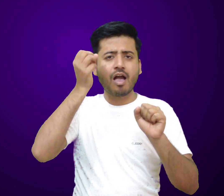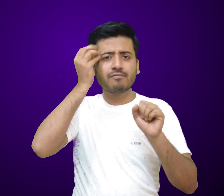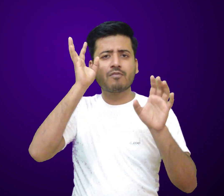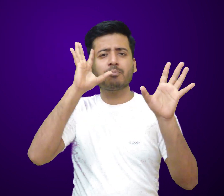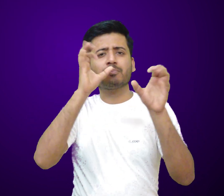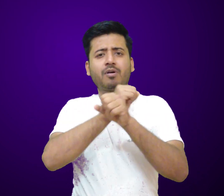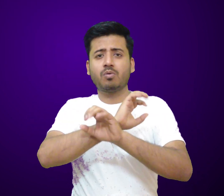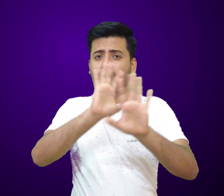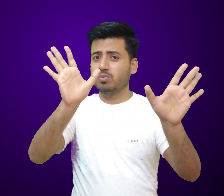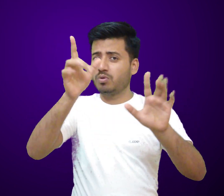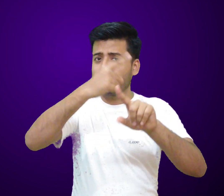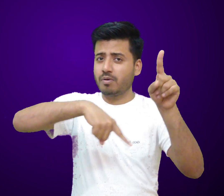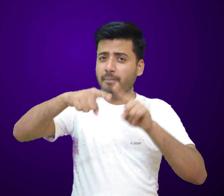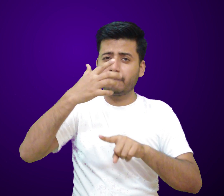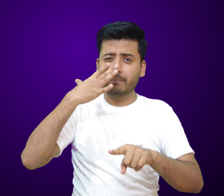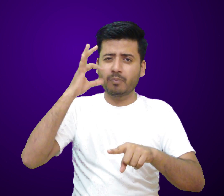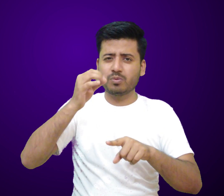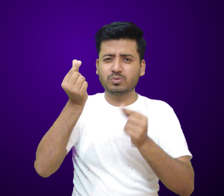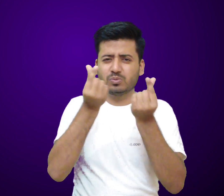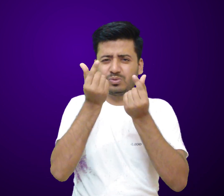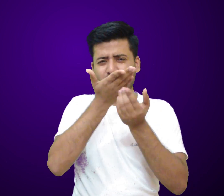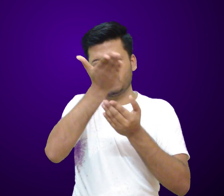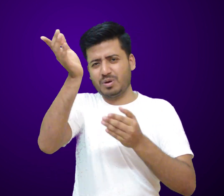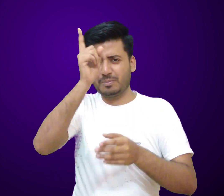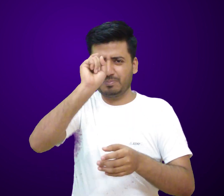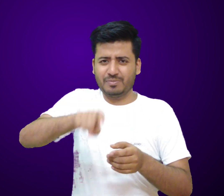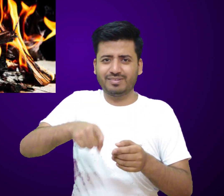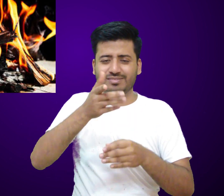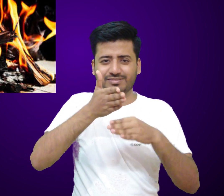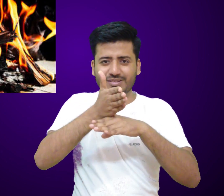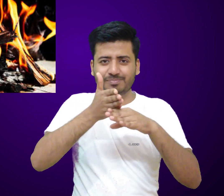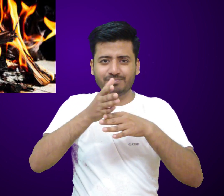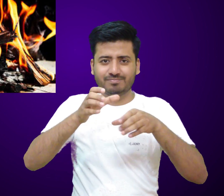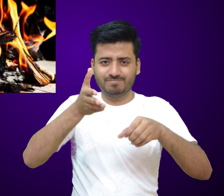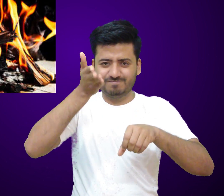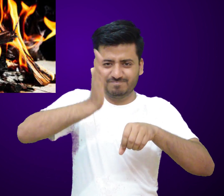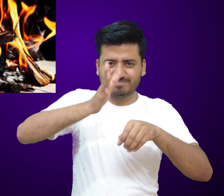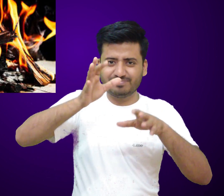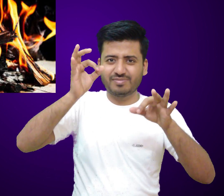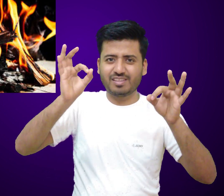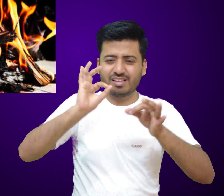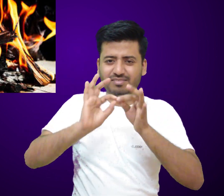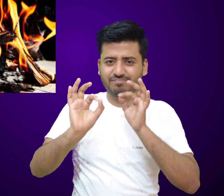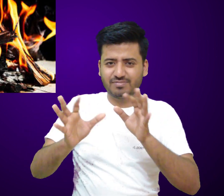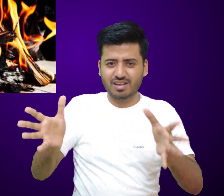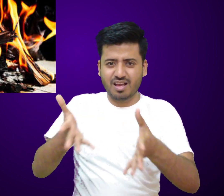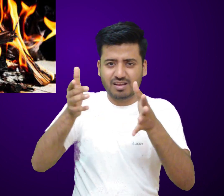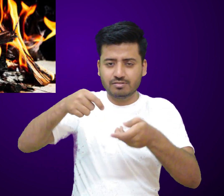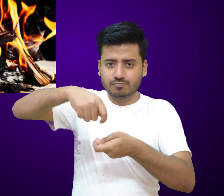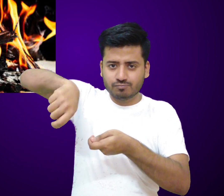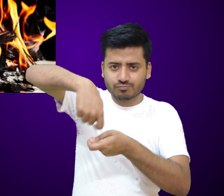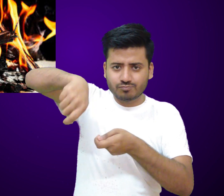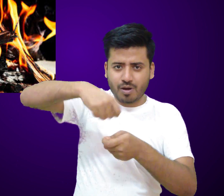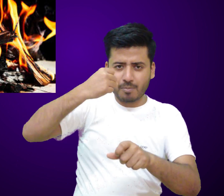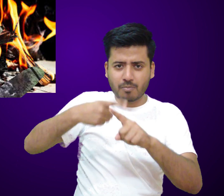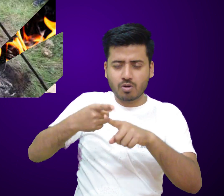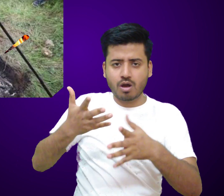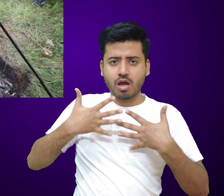inefficient. You should adjust the gas flow to achieve a blue flame, ensuring proper and safe cooking. Here's a breakdown of the